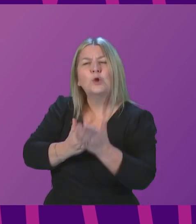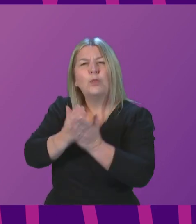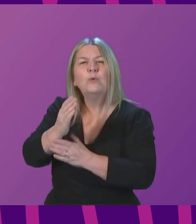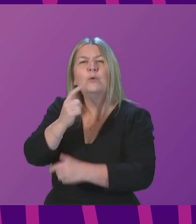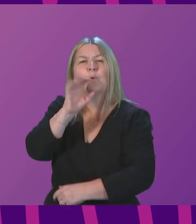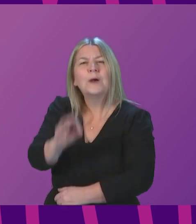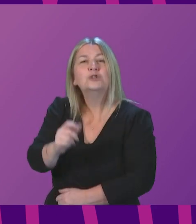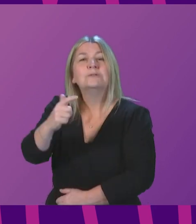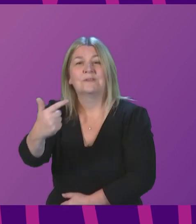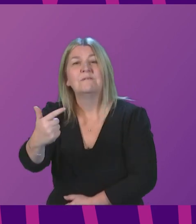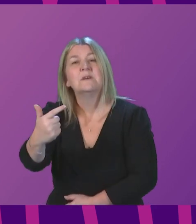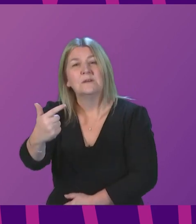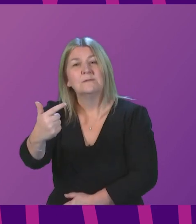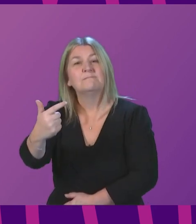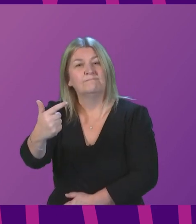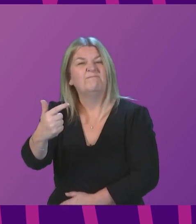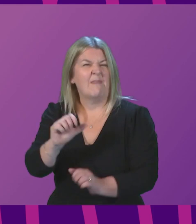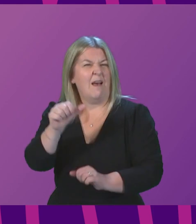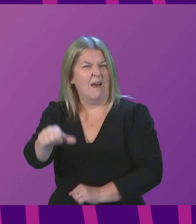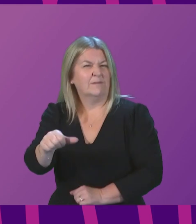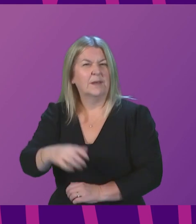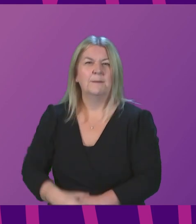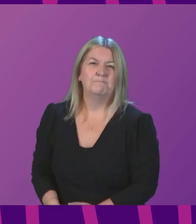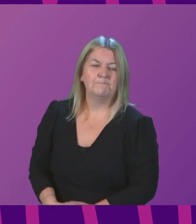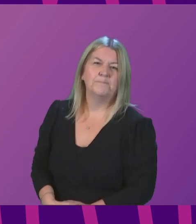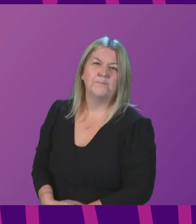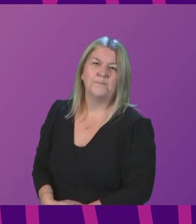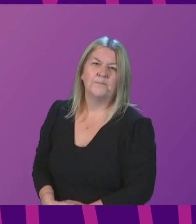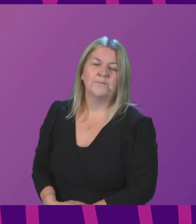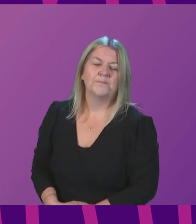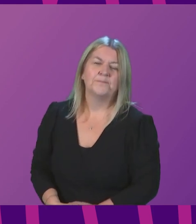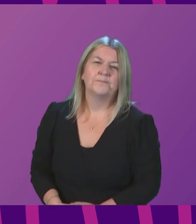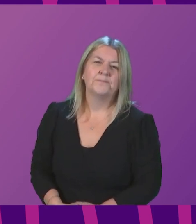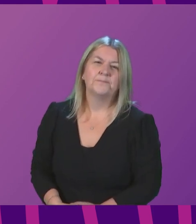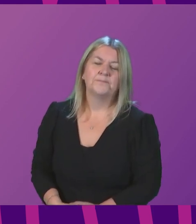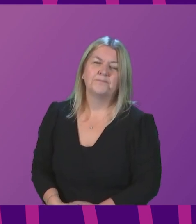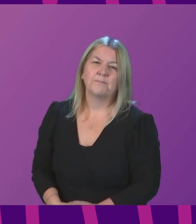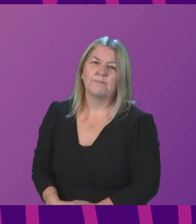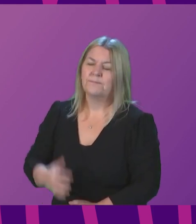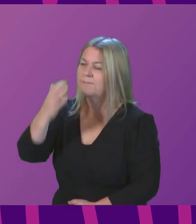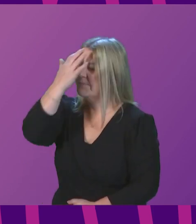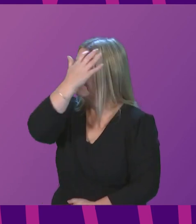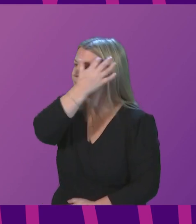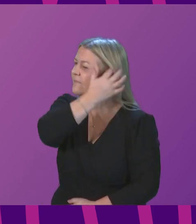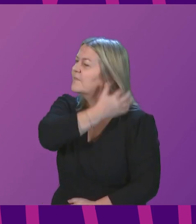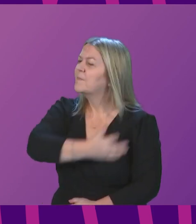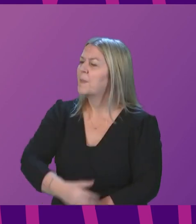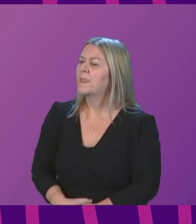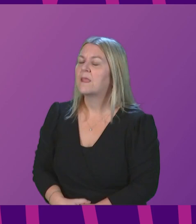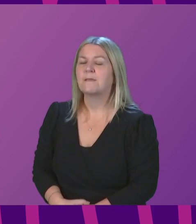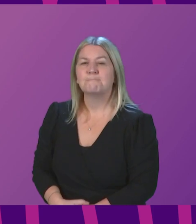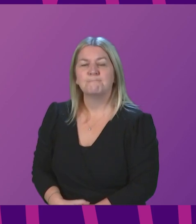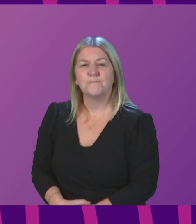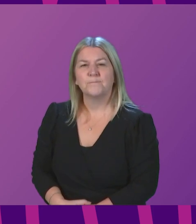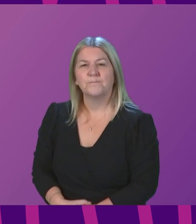Question 2. Members wishing to ask supplementaries on Questions 3 to 7, please press during the relevant question. Question